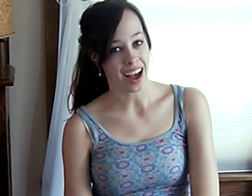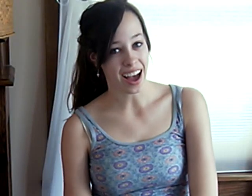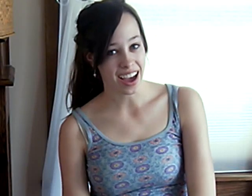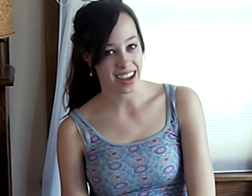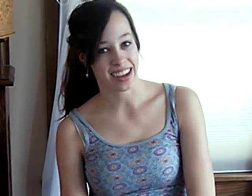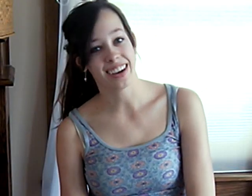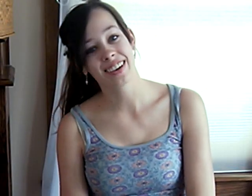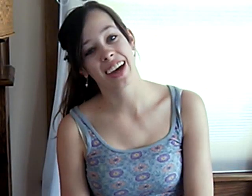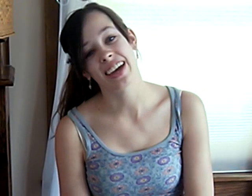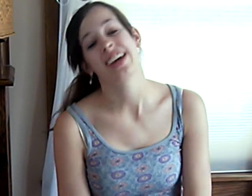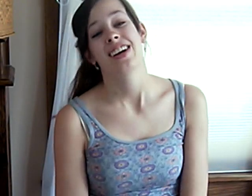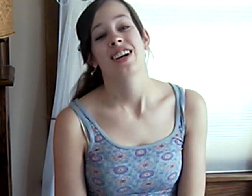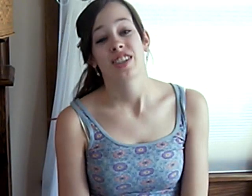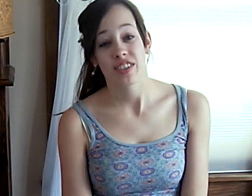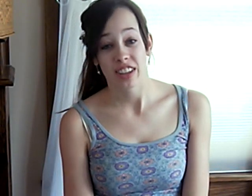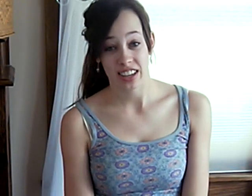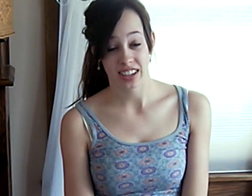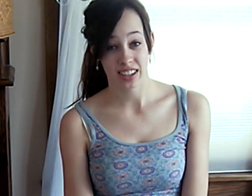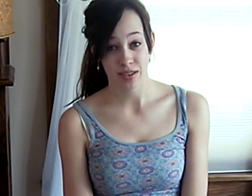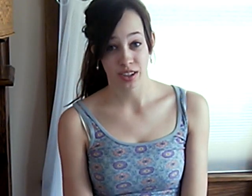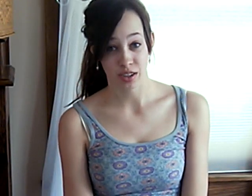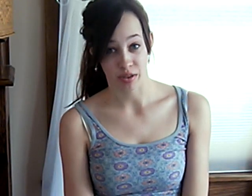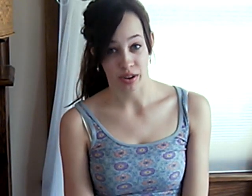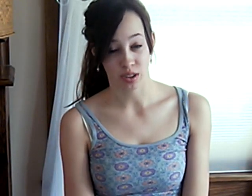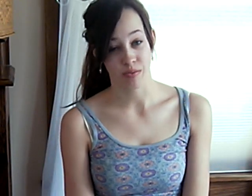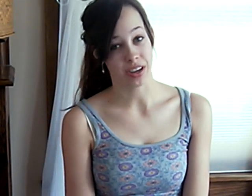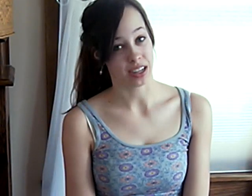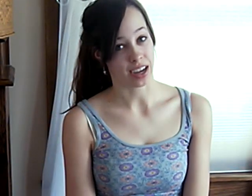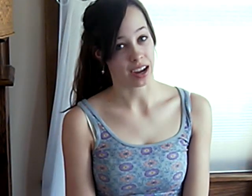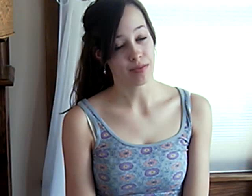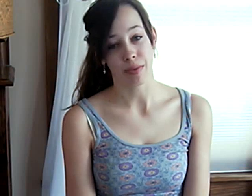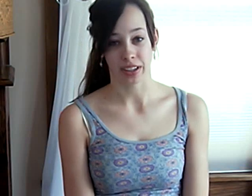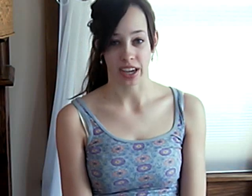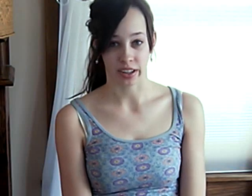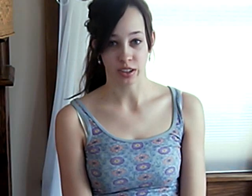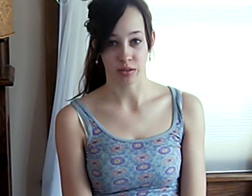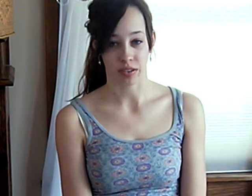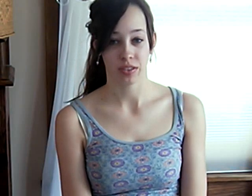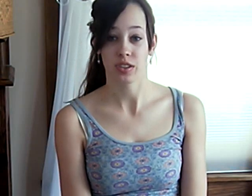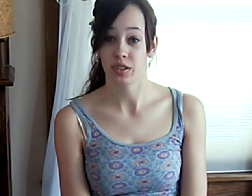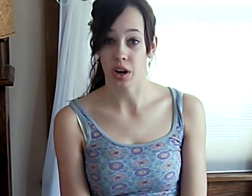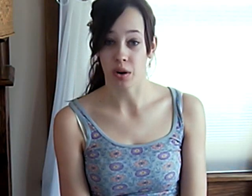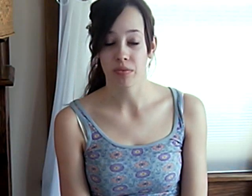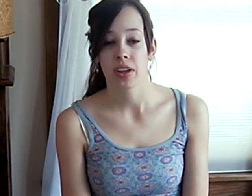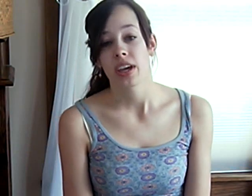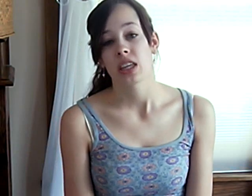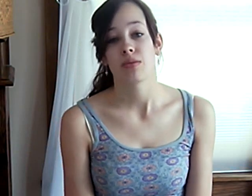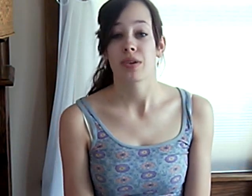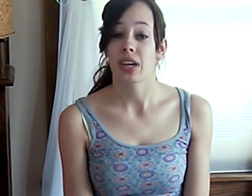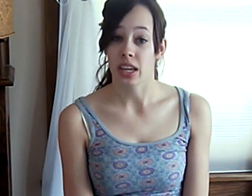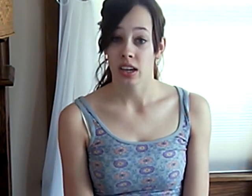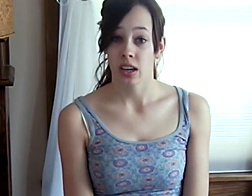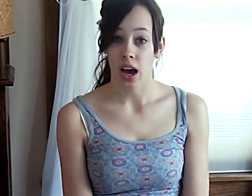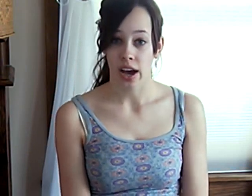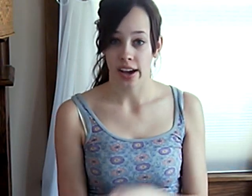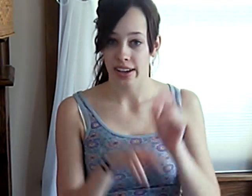Hi! Okay, so this is the tutorial to Begin Again by Taylor Swift. So, in the beginning, I